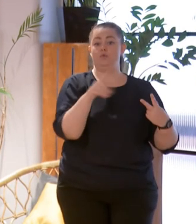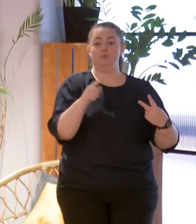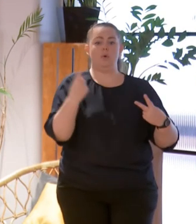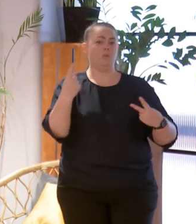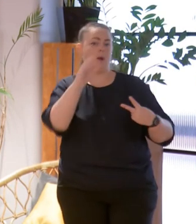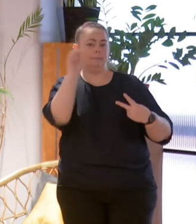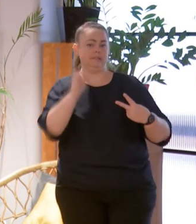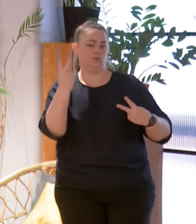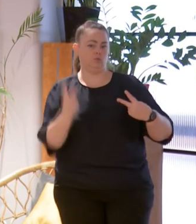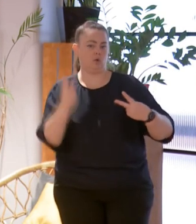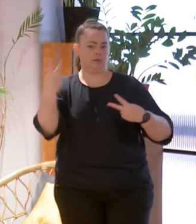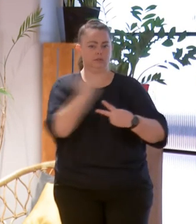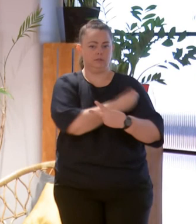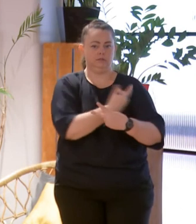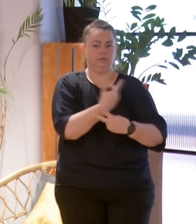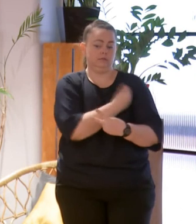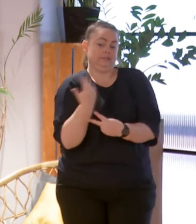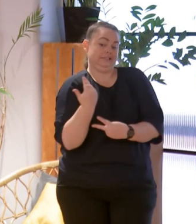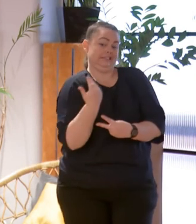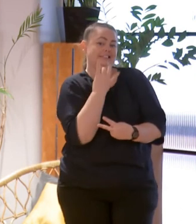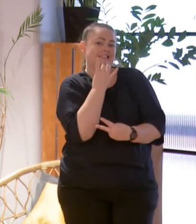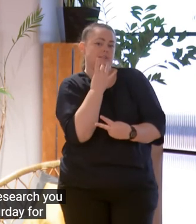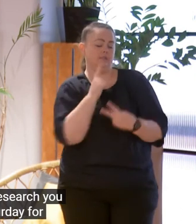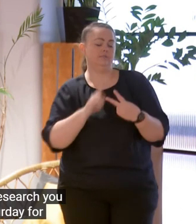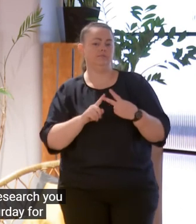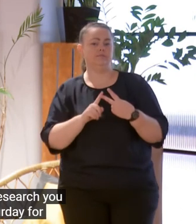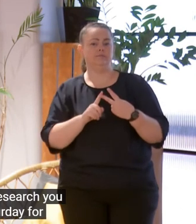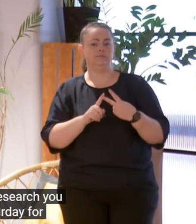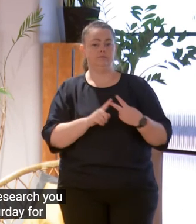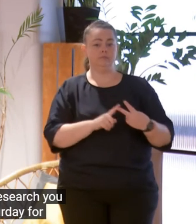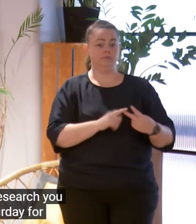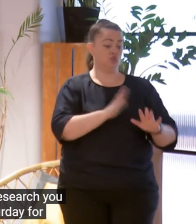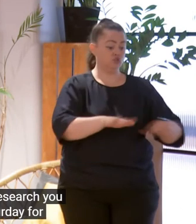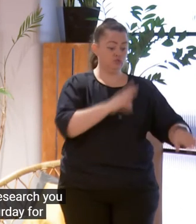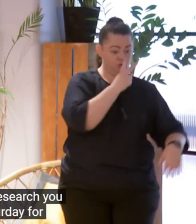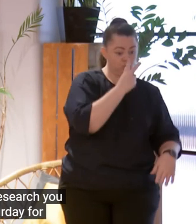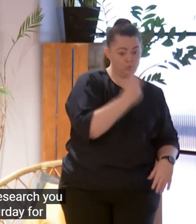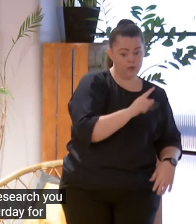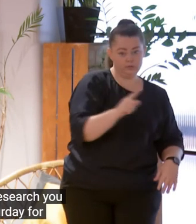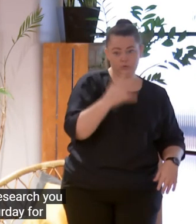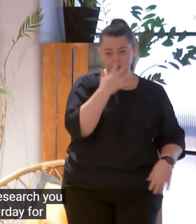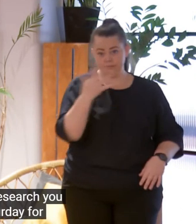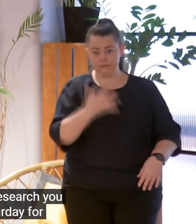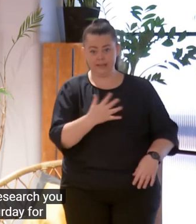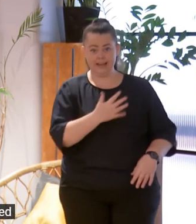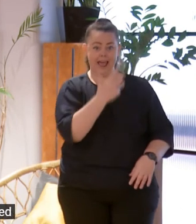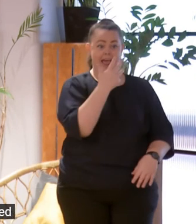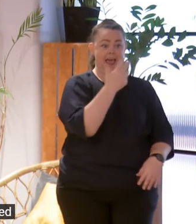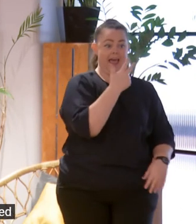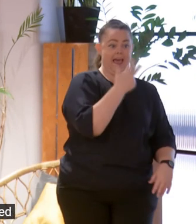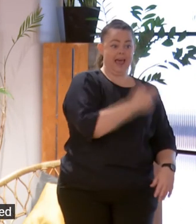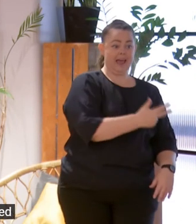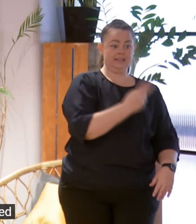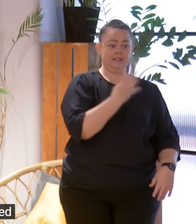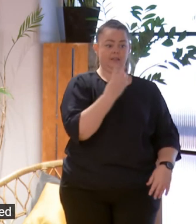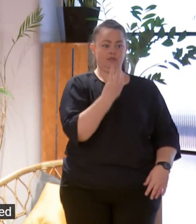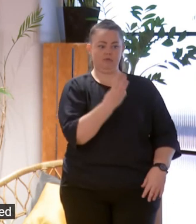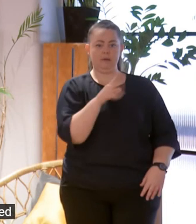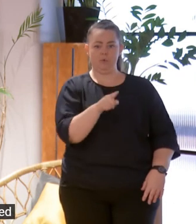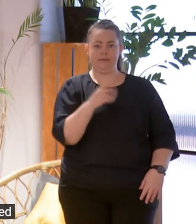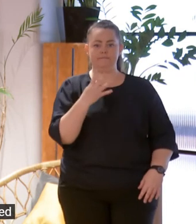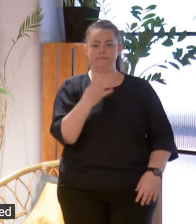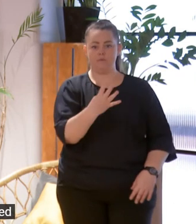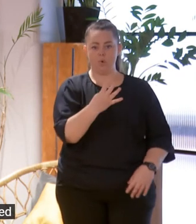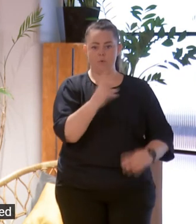have received two doses as of Saturday. Of children aged 12 to 15 years, 83.4% have received their first dose and